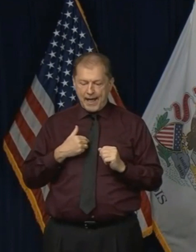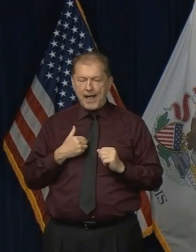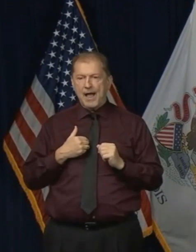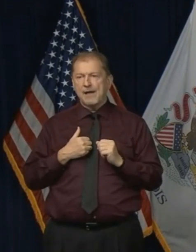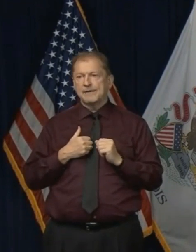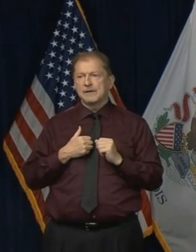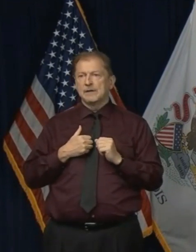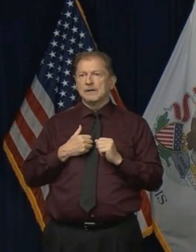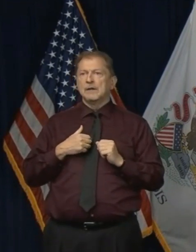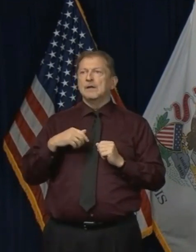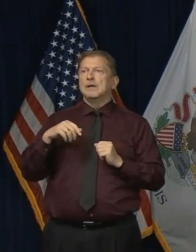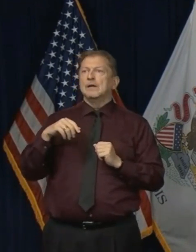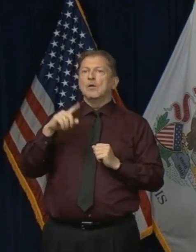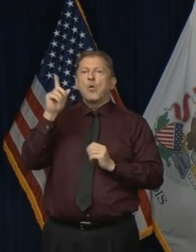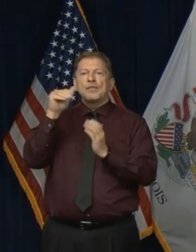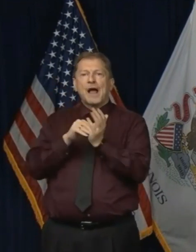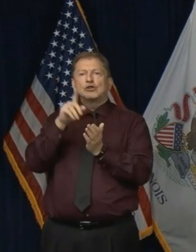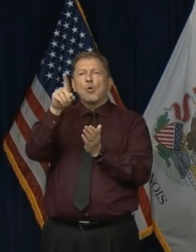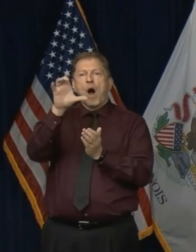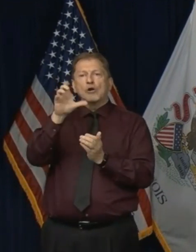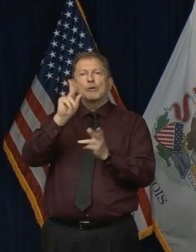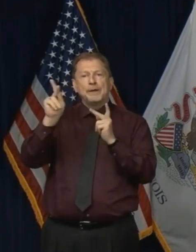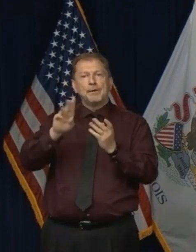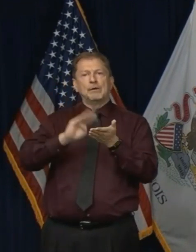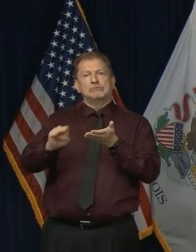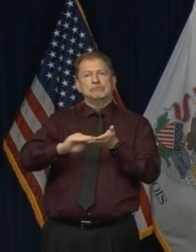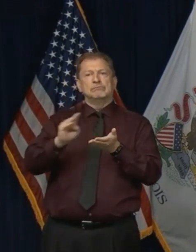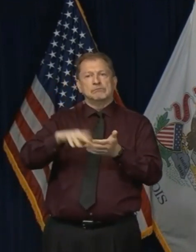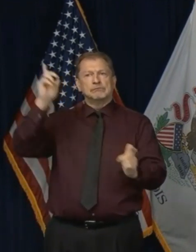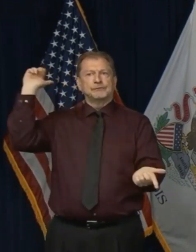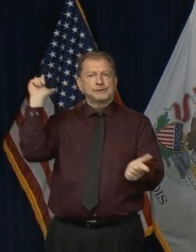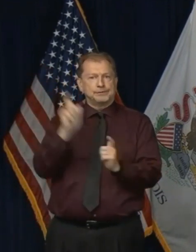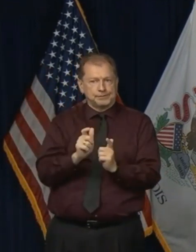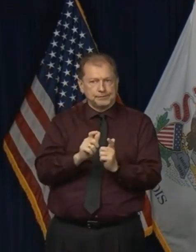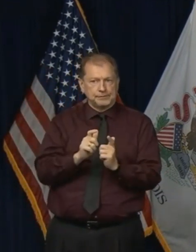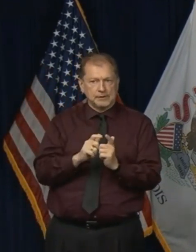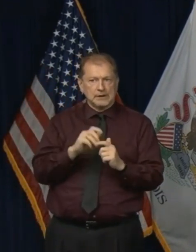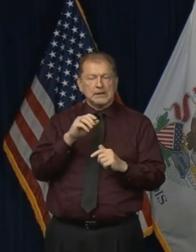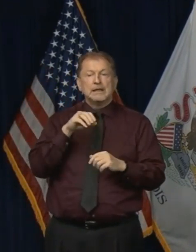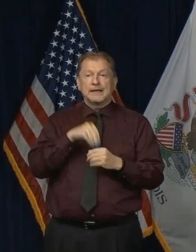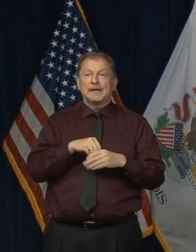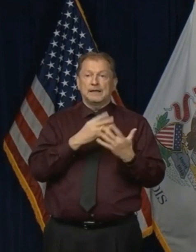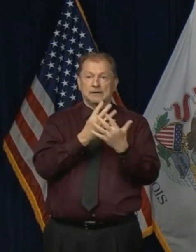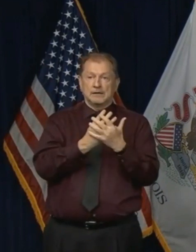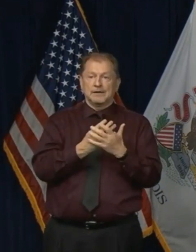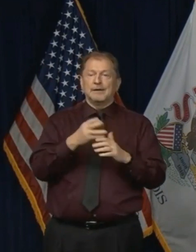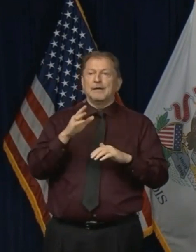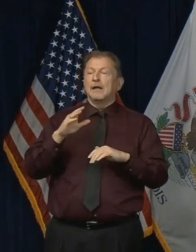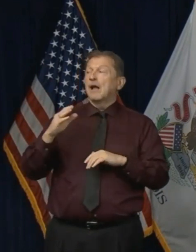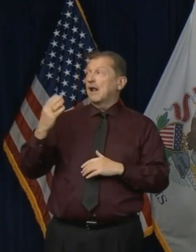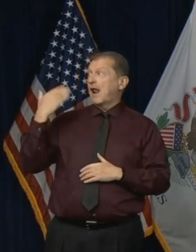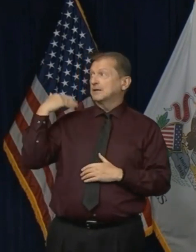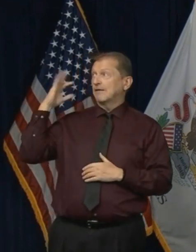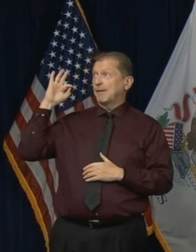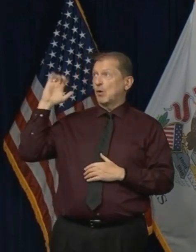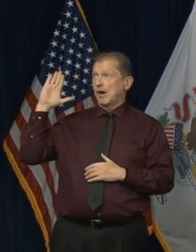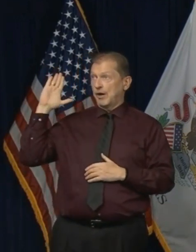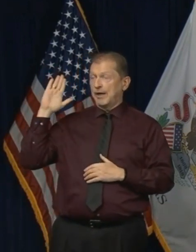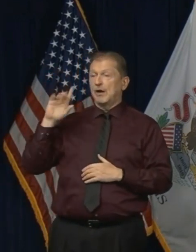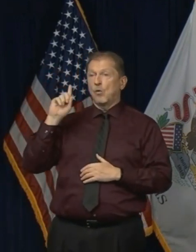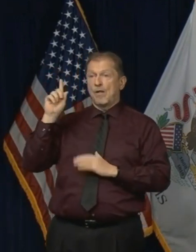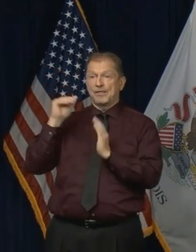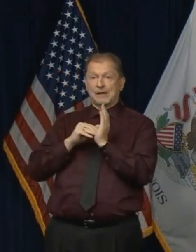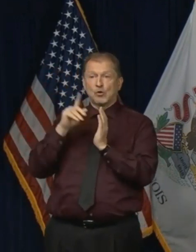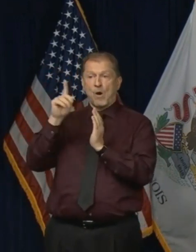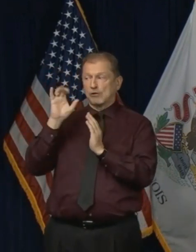fewer people incarcerated in our Department of Corrections today than we did at the beginning of February, and that actually